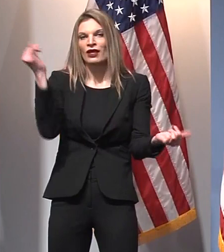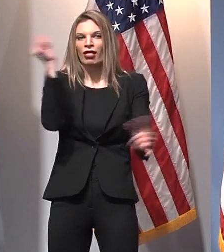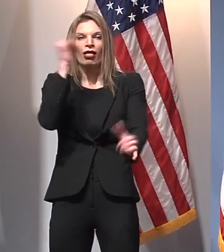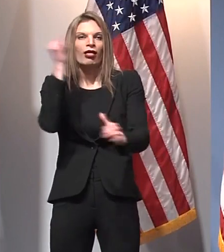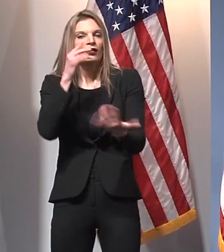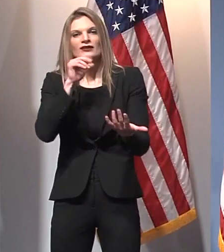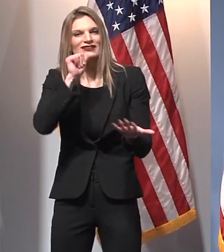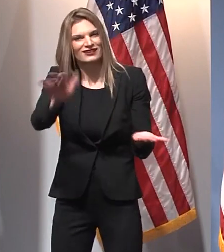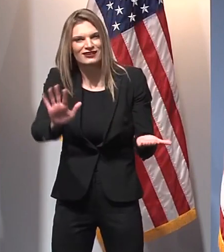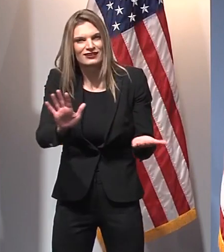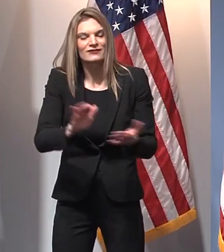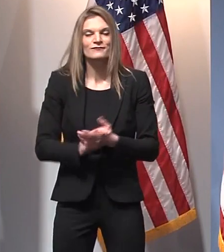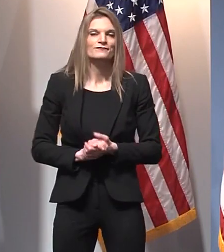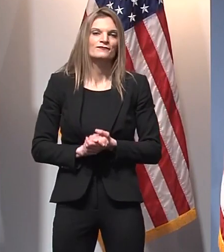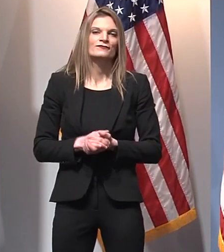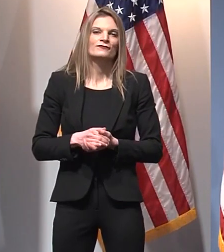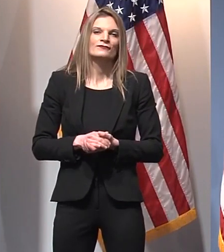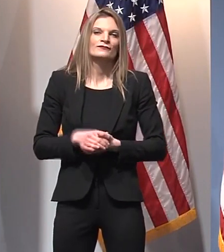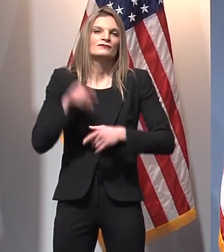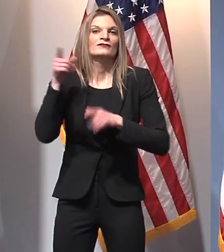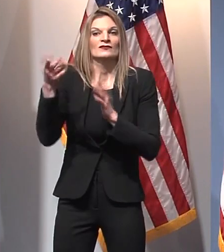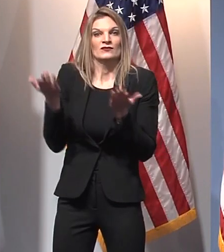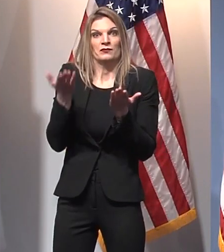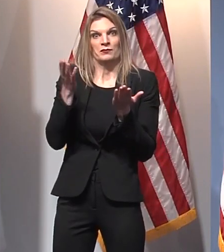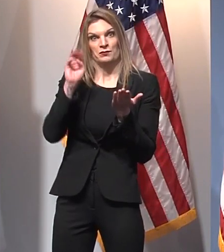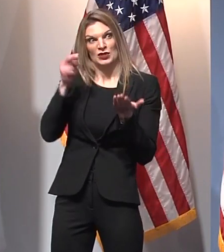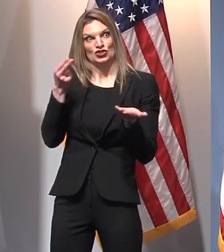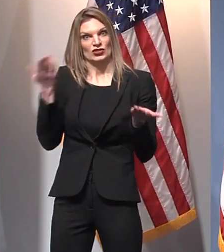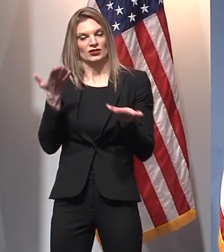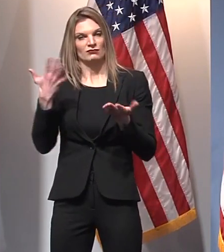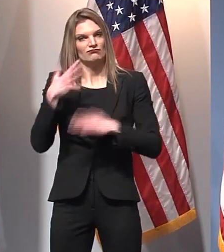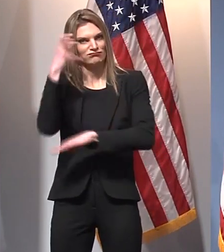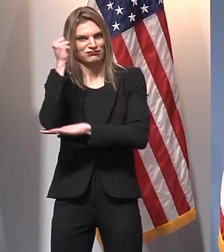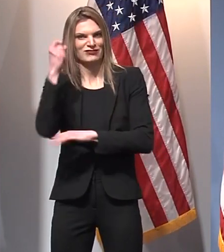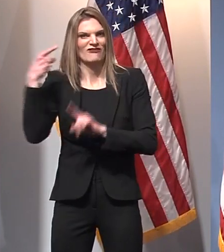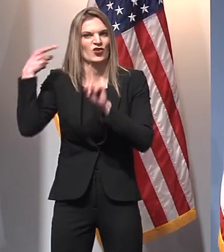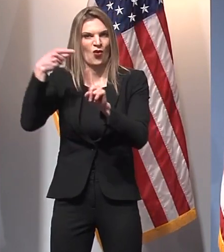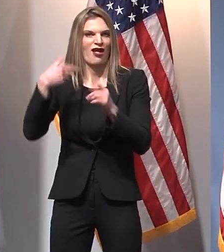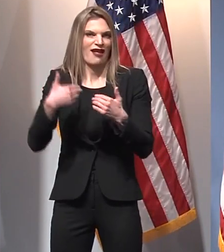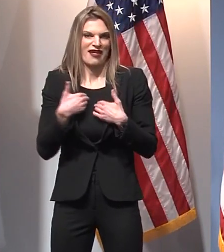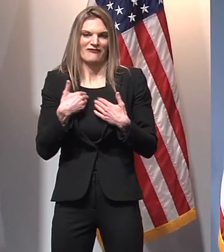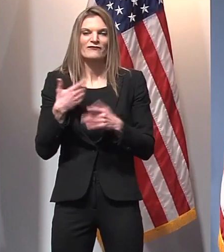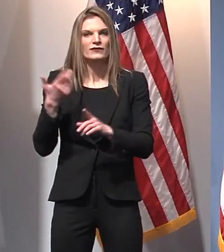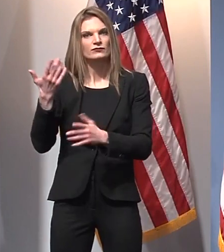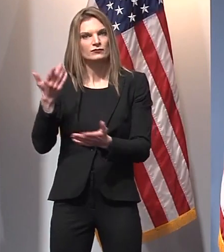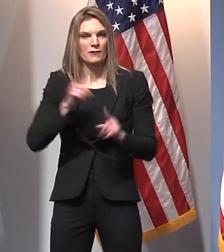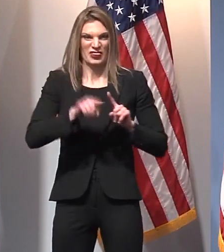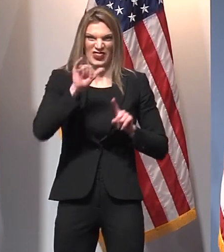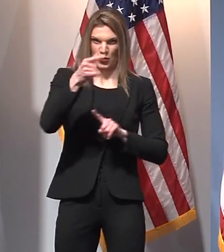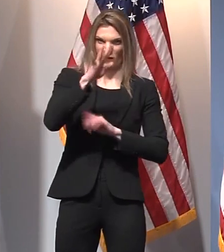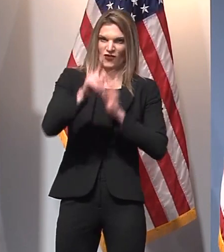within 24 hours. And I have not heard of any state that has set that goal of it being in an arm within 24 hours.